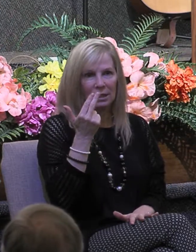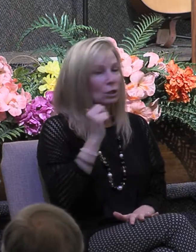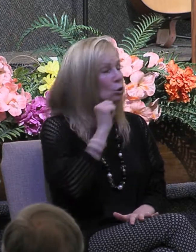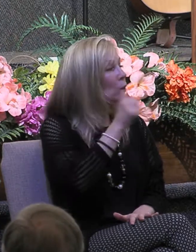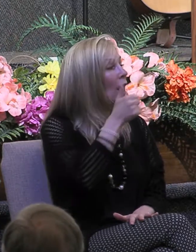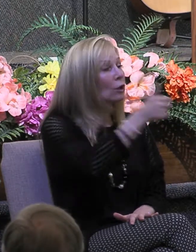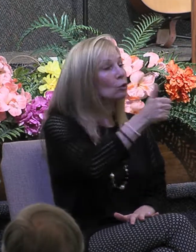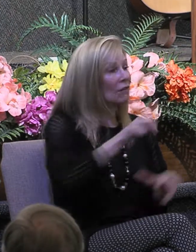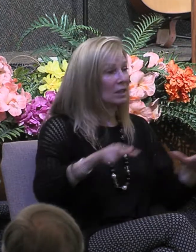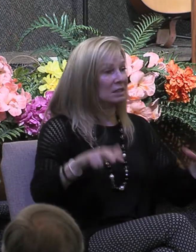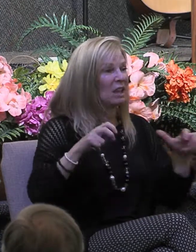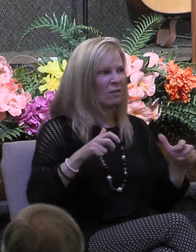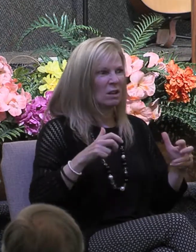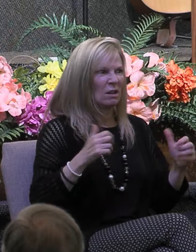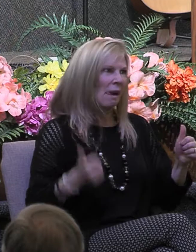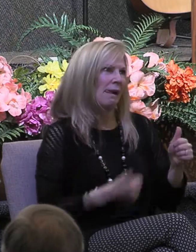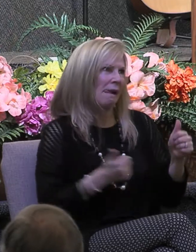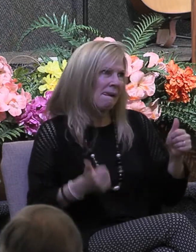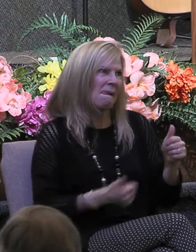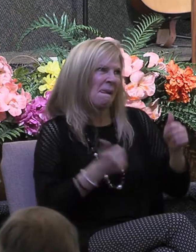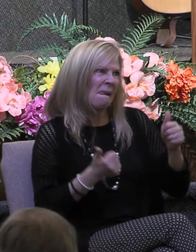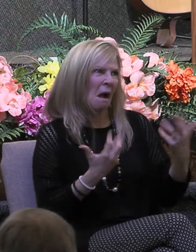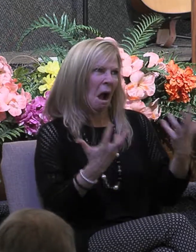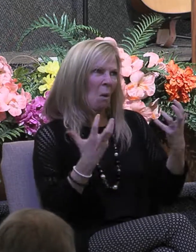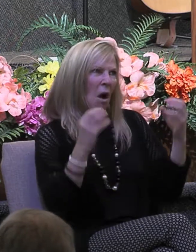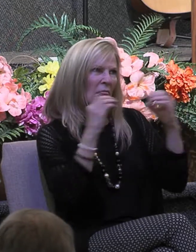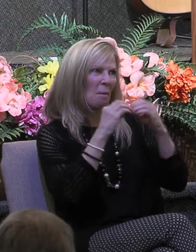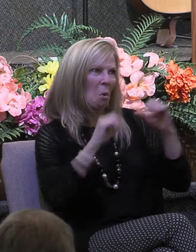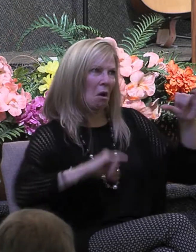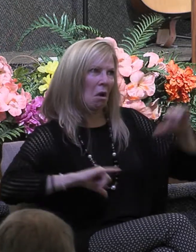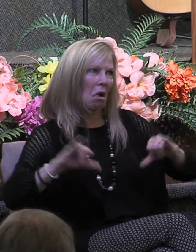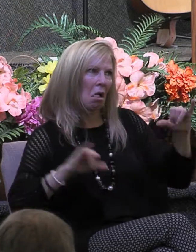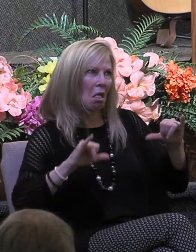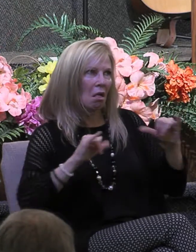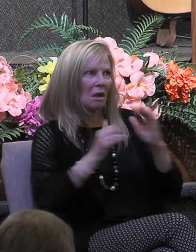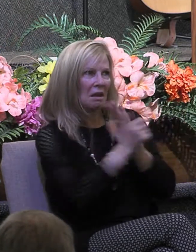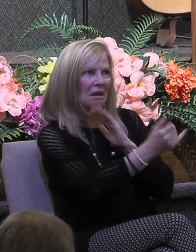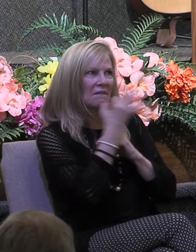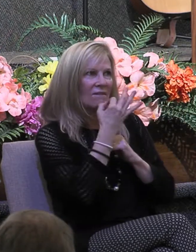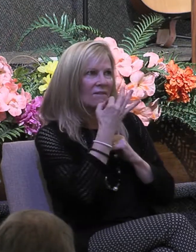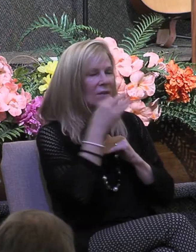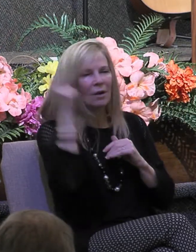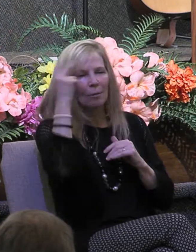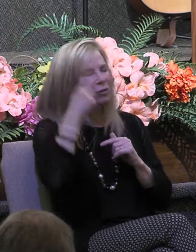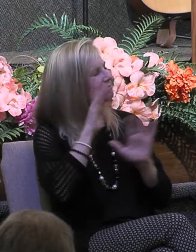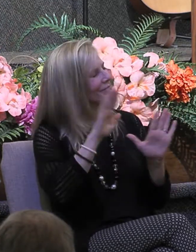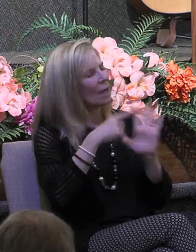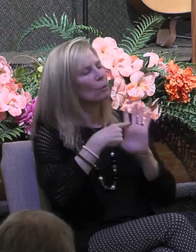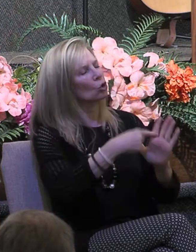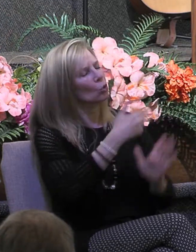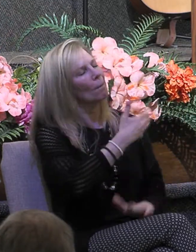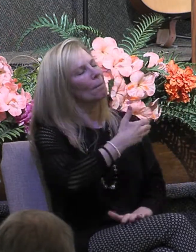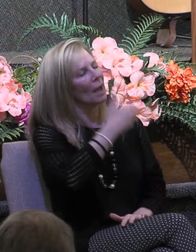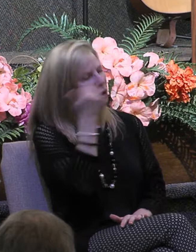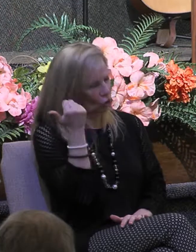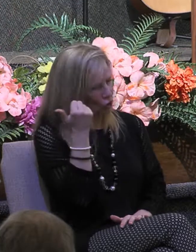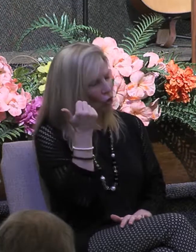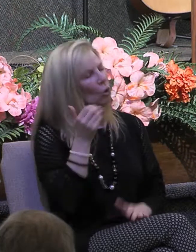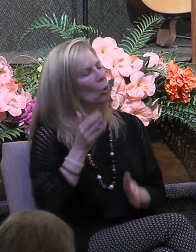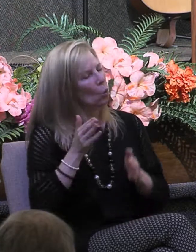to outdo one another by coveting the more showy public gifts, Paul says I'm going to show you a better way, a more excellent way to live and that way